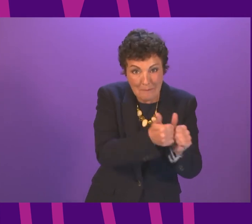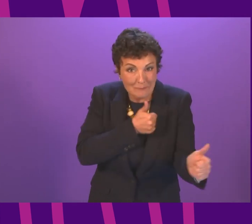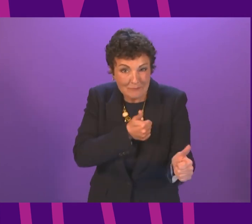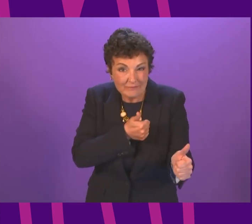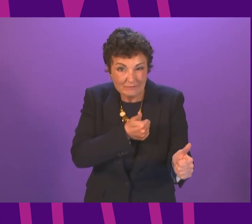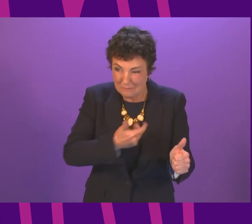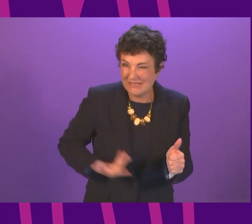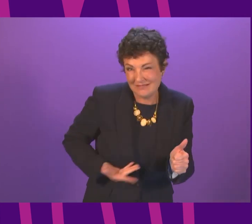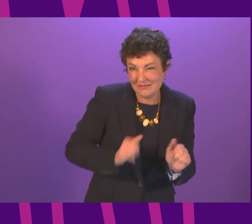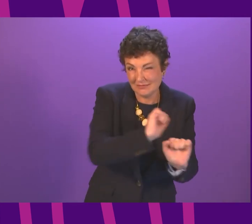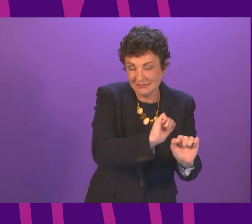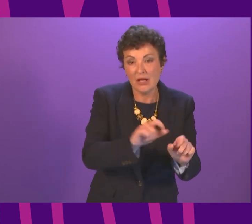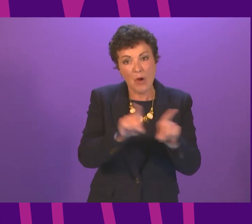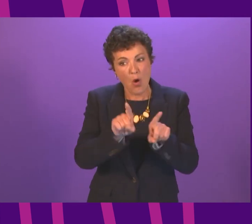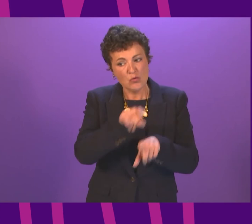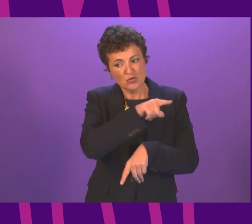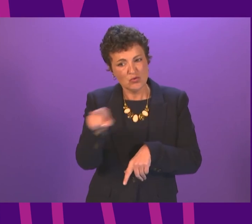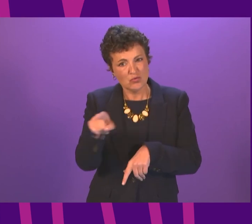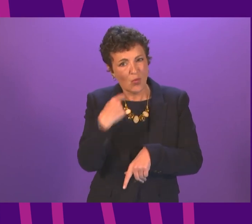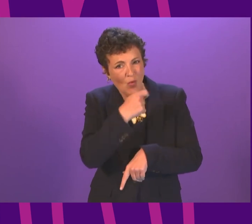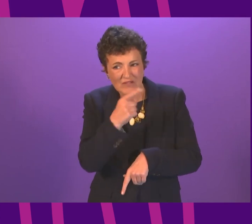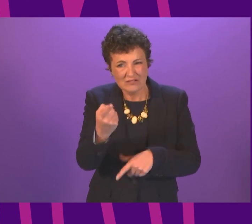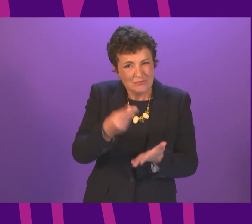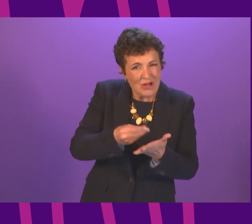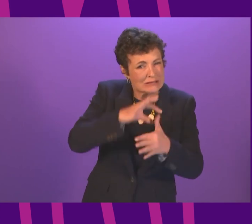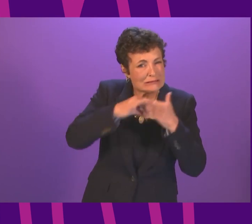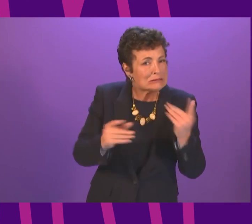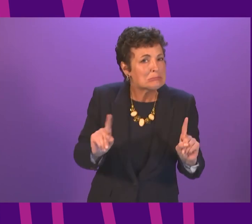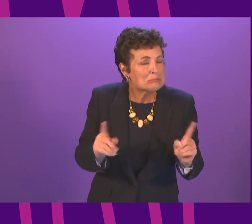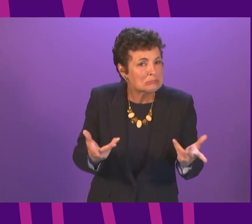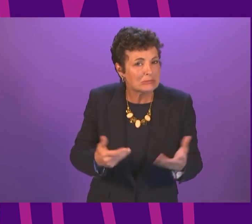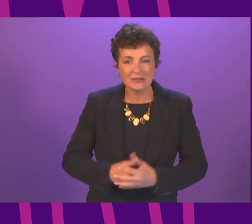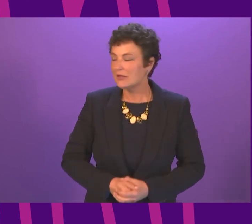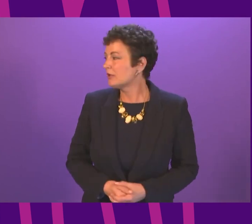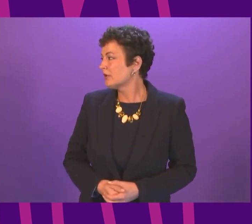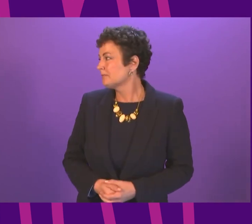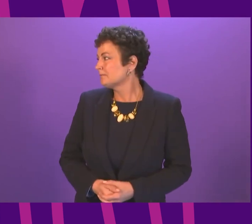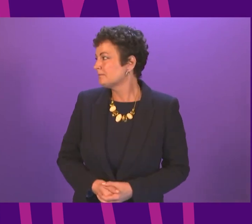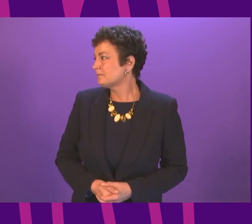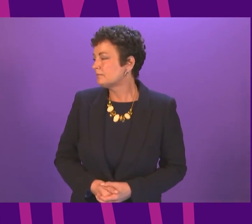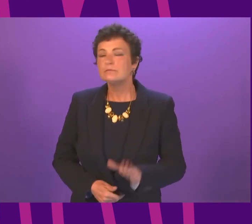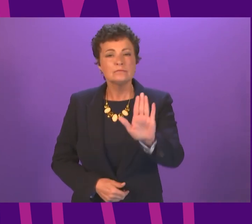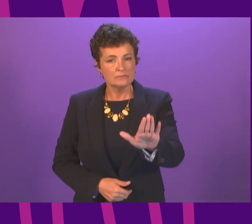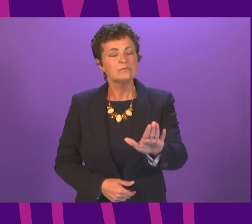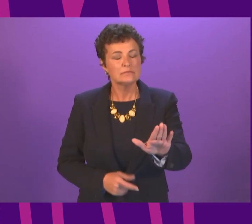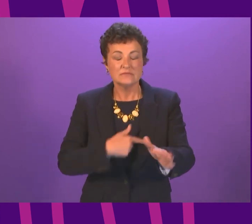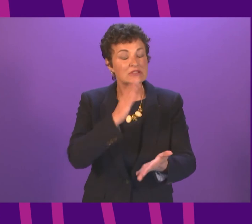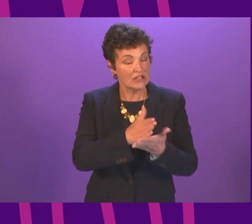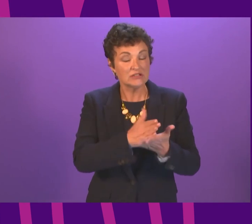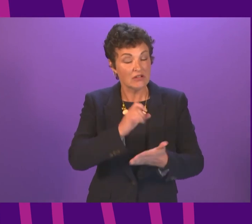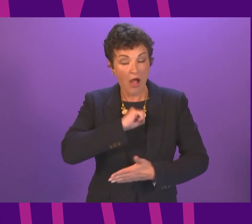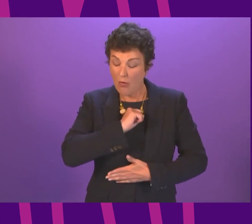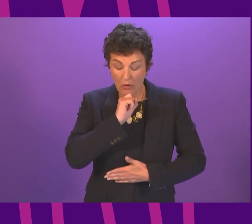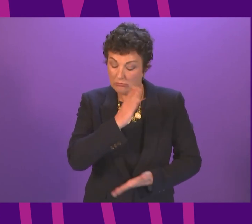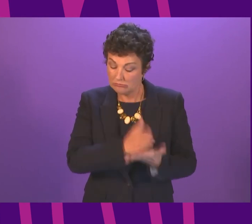and introduce a more equal testing system? First Minister. We will, of course, and I will give an undertaking to look at it as an